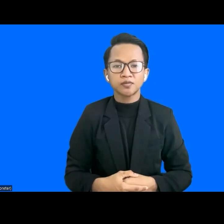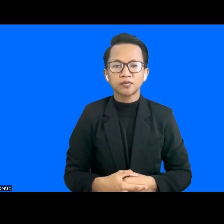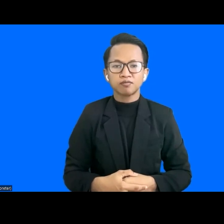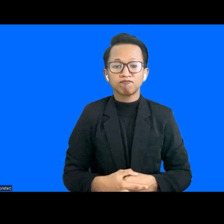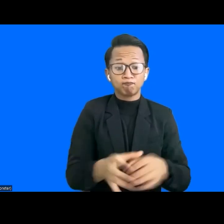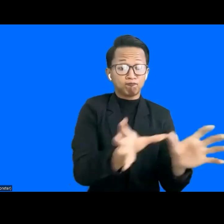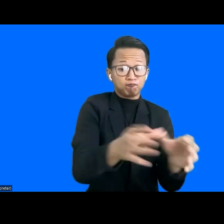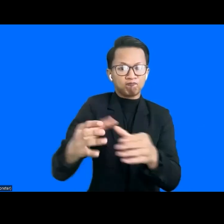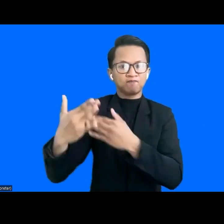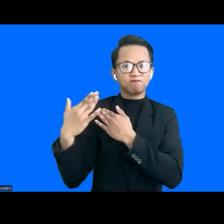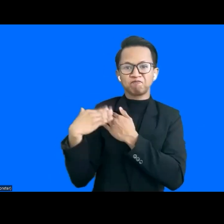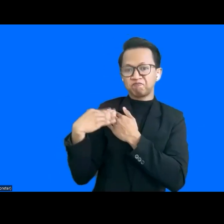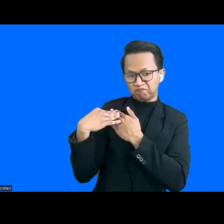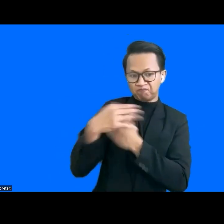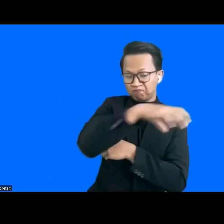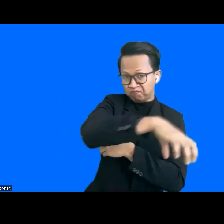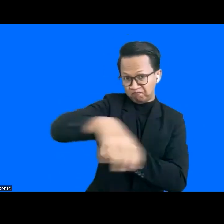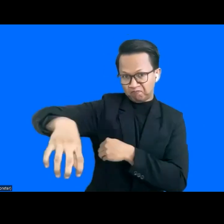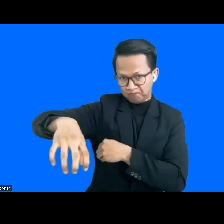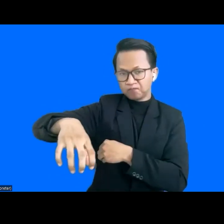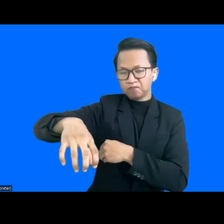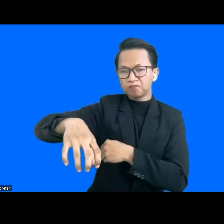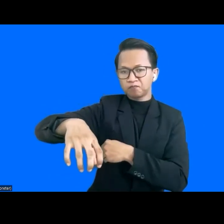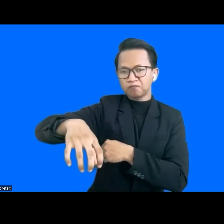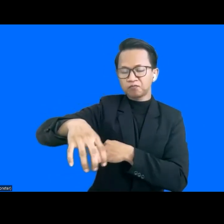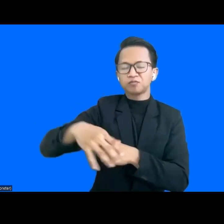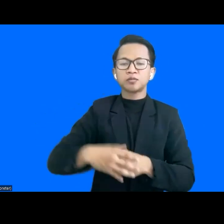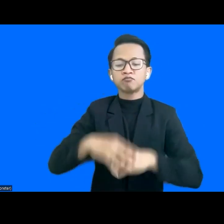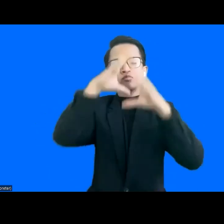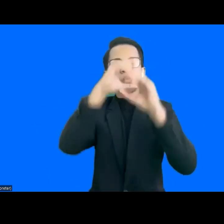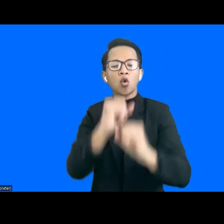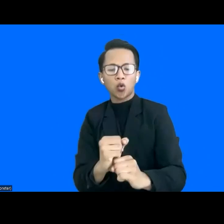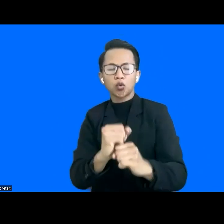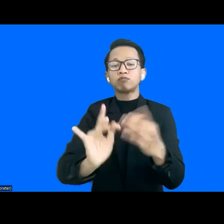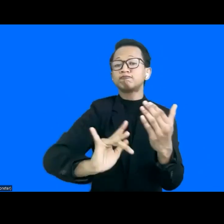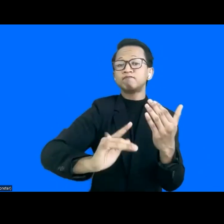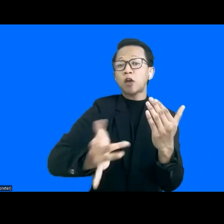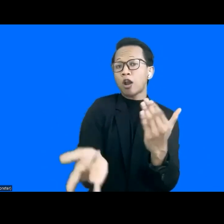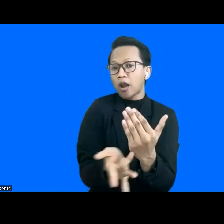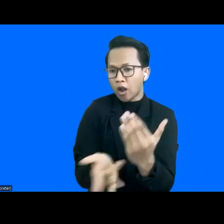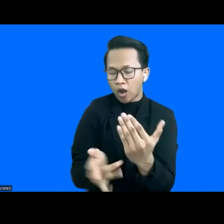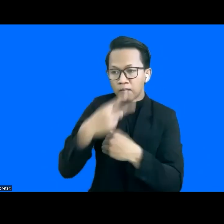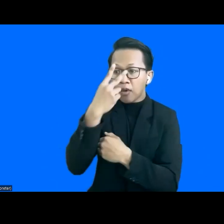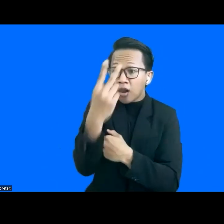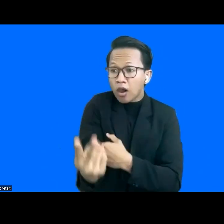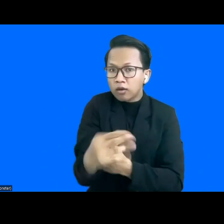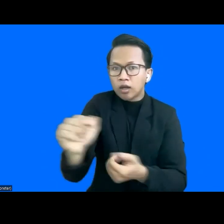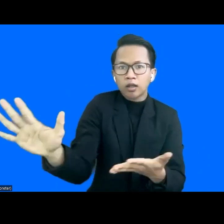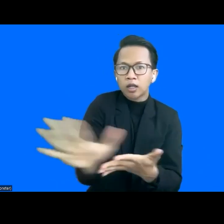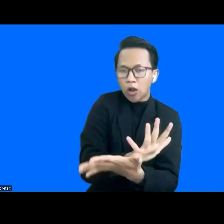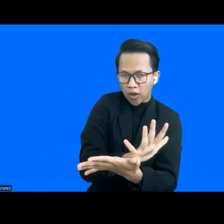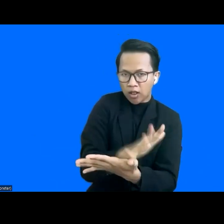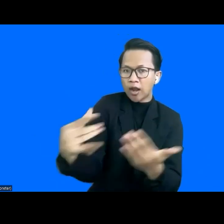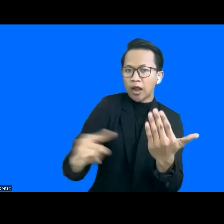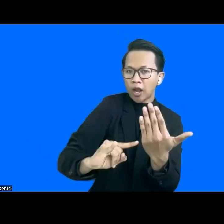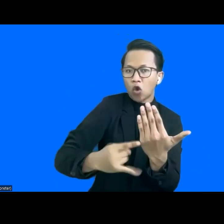across the ASEAN region to fully utilize the digitalization to help realize the potential technology brings to